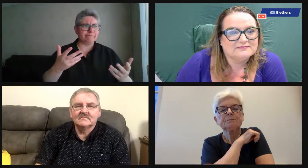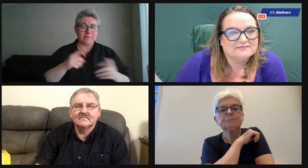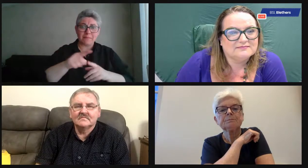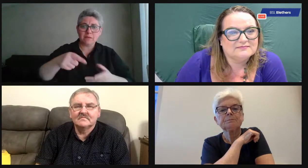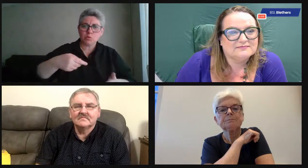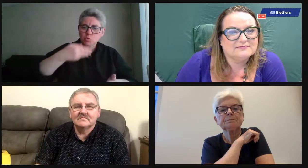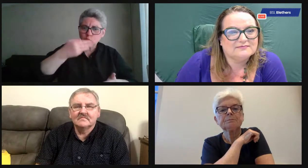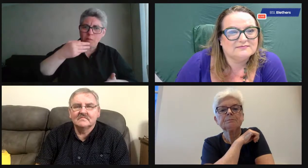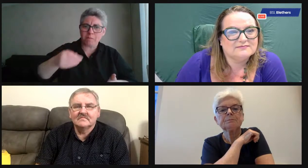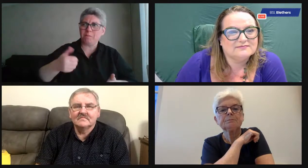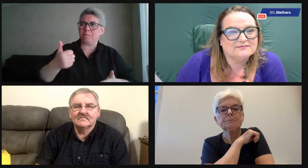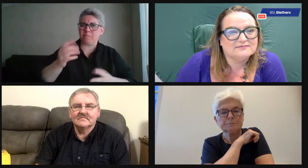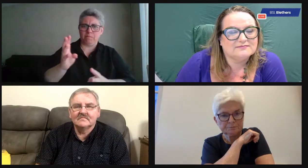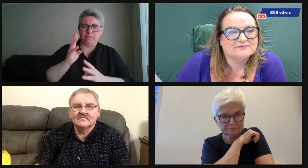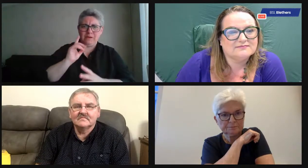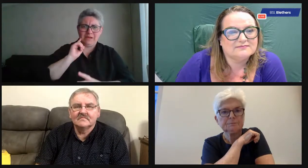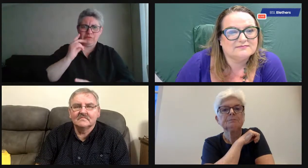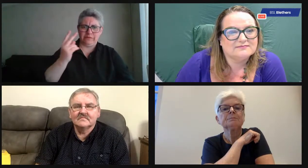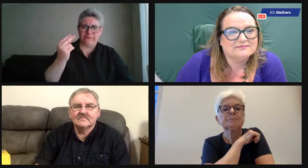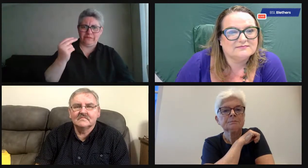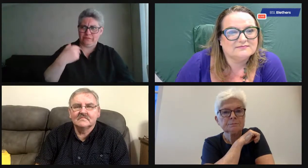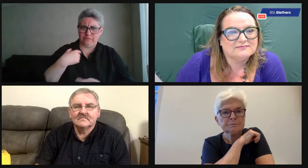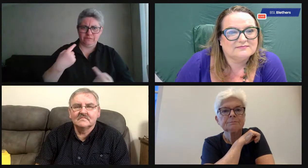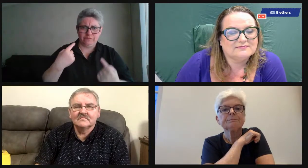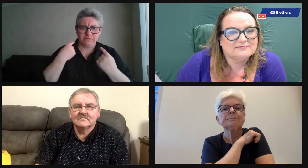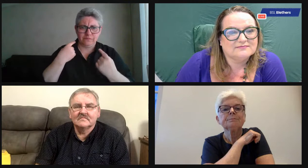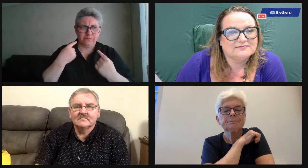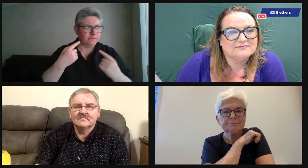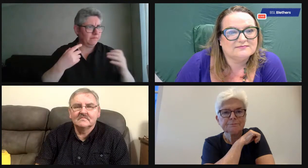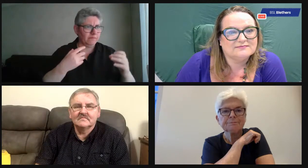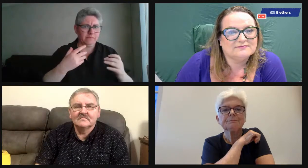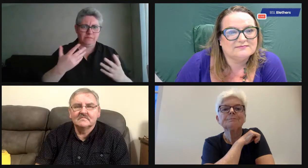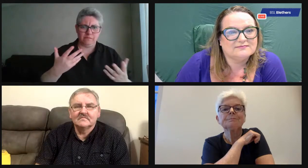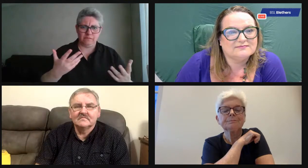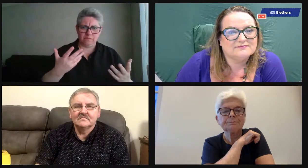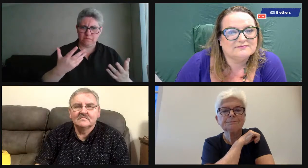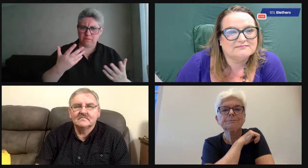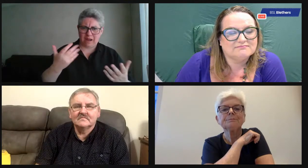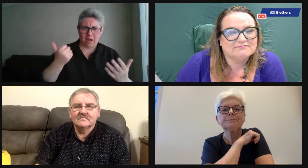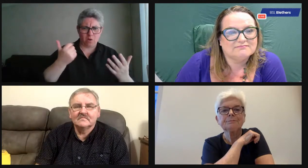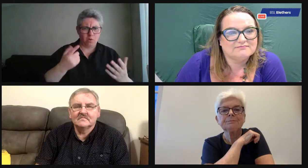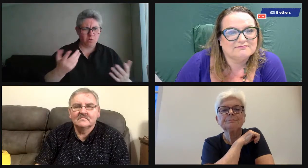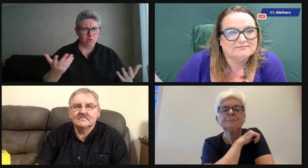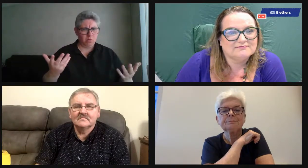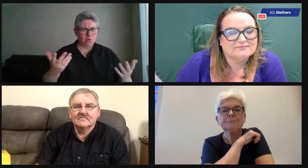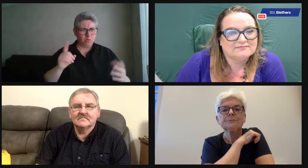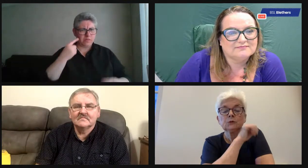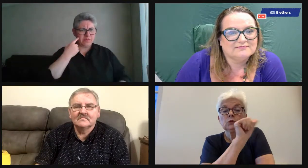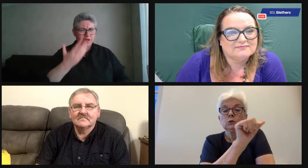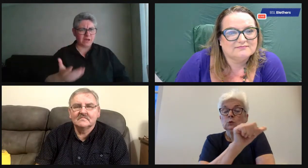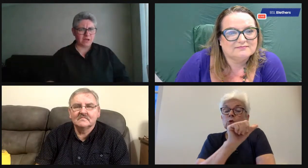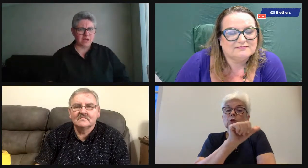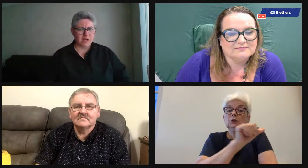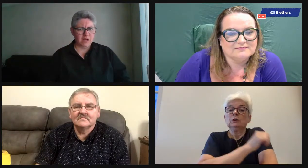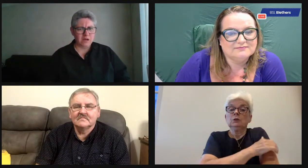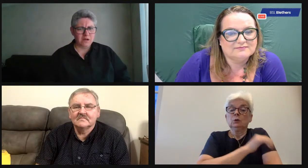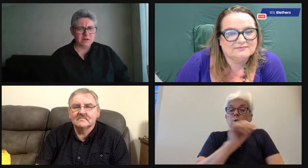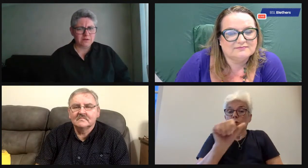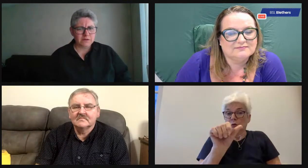interpreters? What happens? Like, you know, if you went along to a soup kitchen, for example, to volunteer, wouldn't it all be hearing people? How would you get